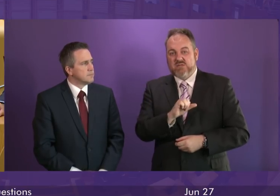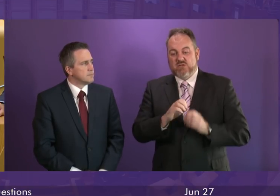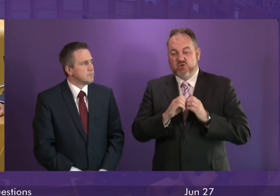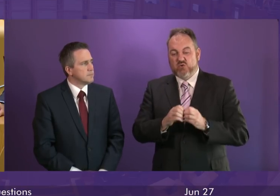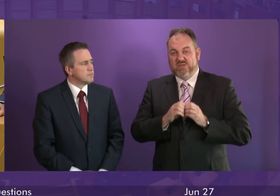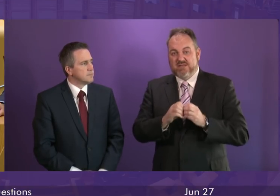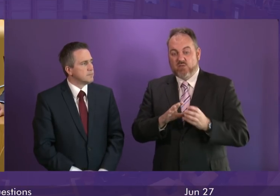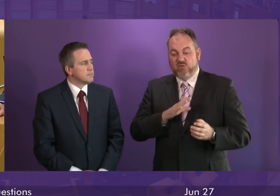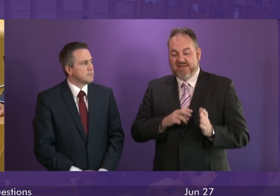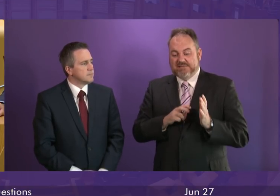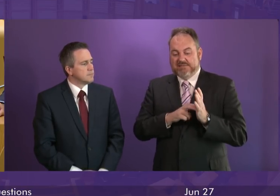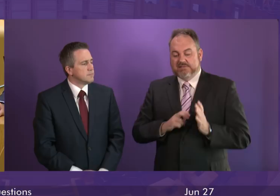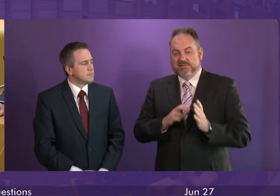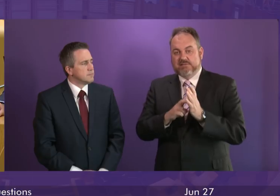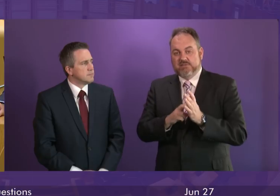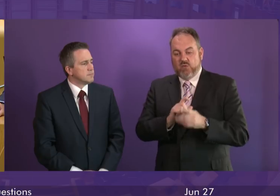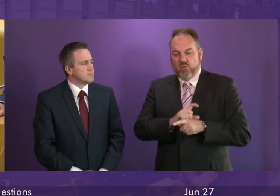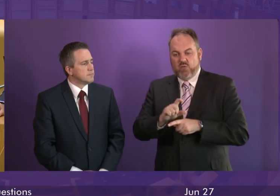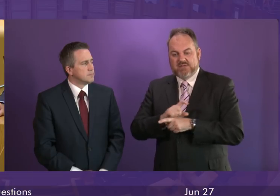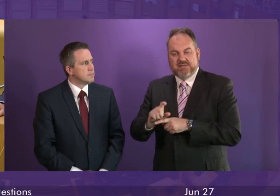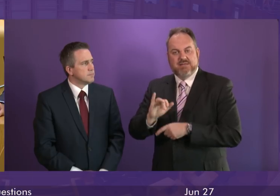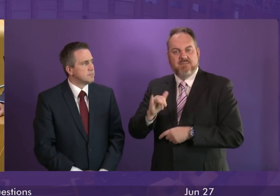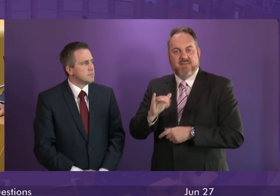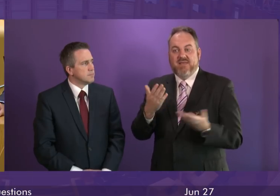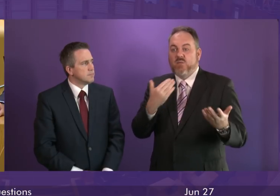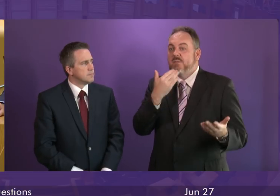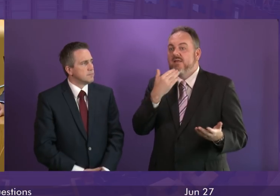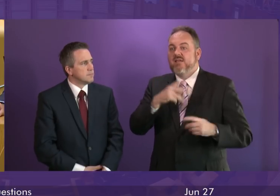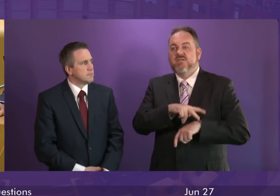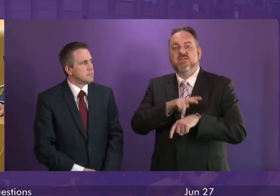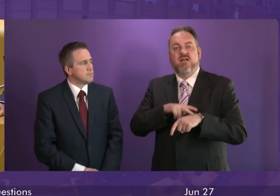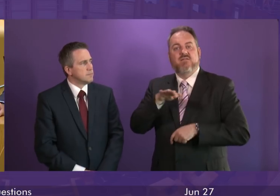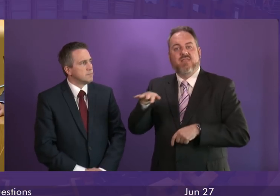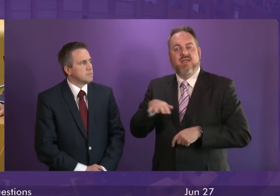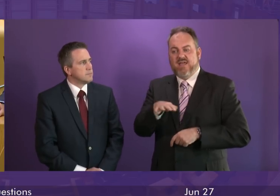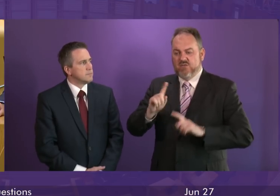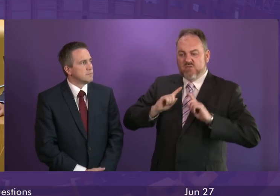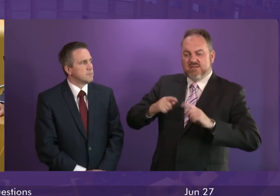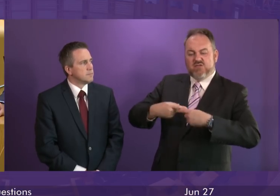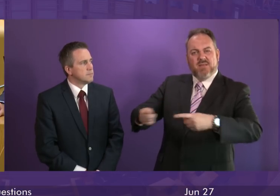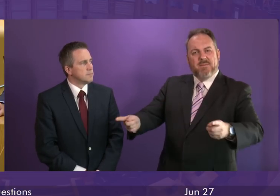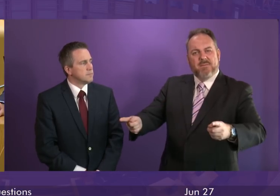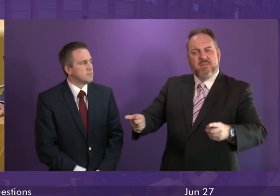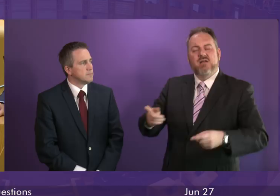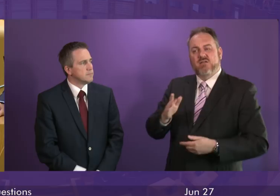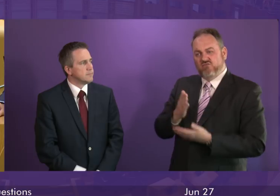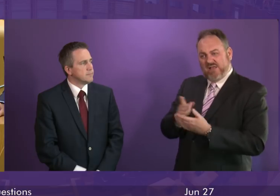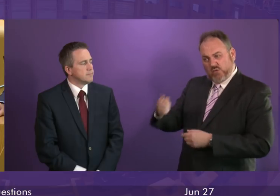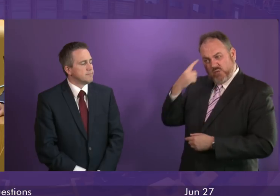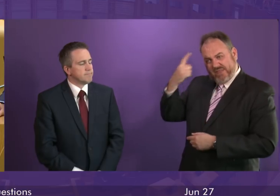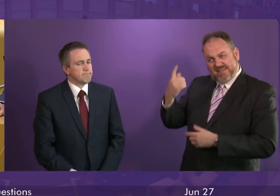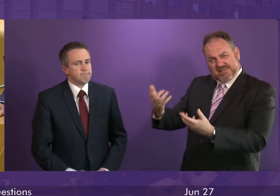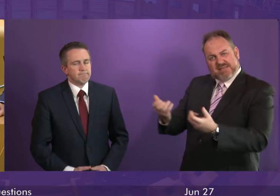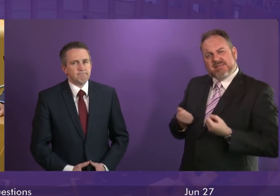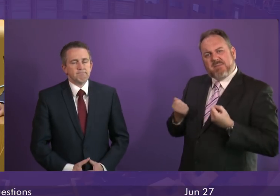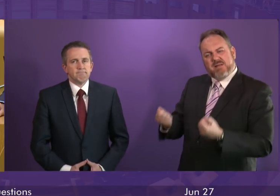already enrolled in courses that now may not have the staff in place to teach them. Does the First Minister think this is an